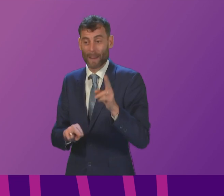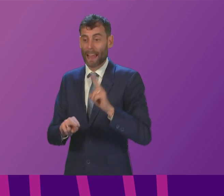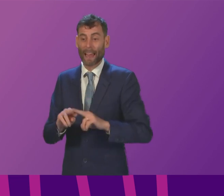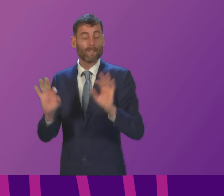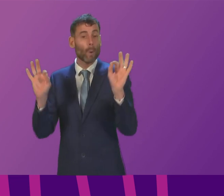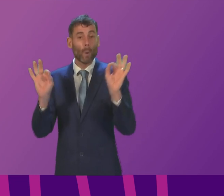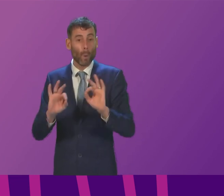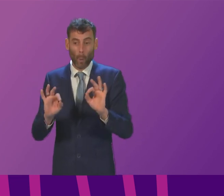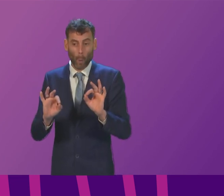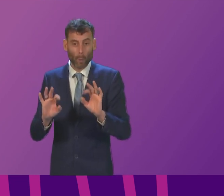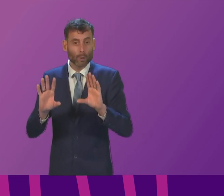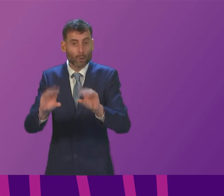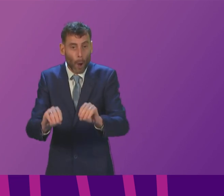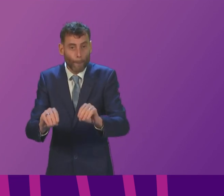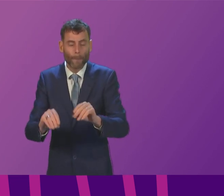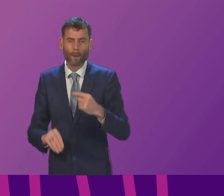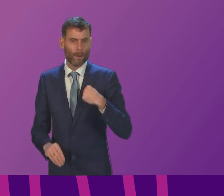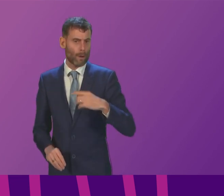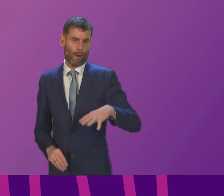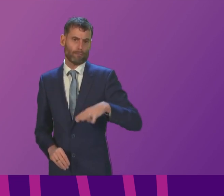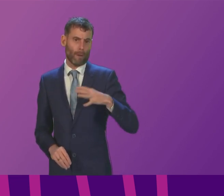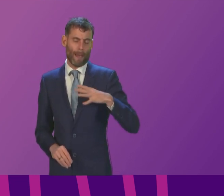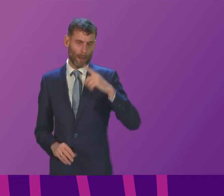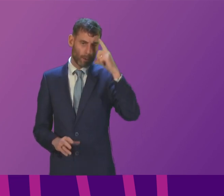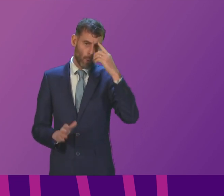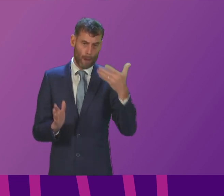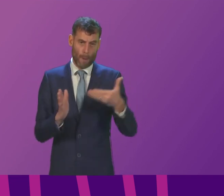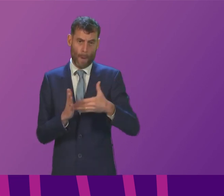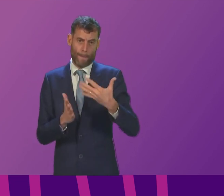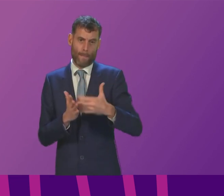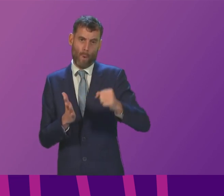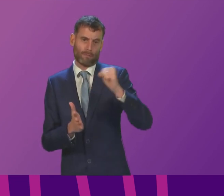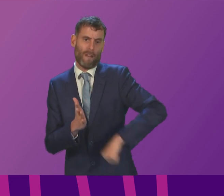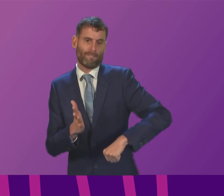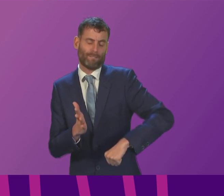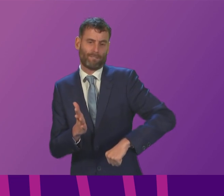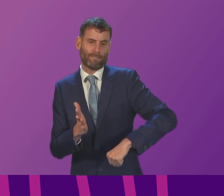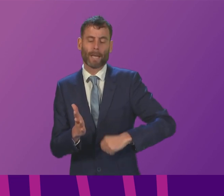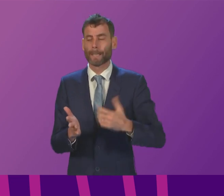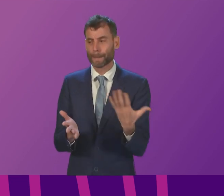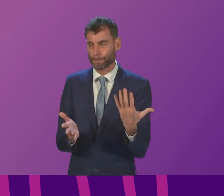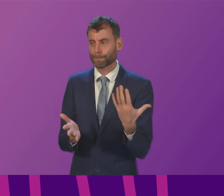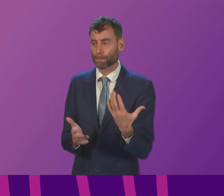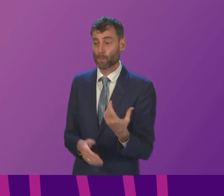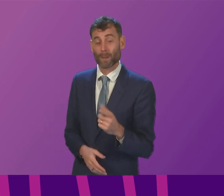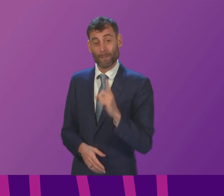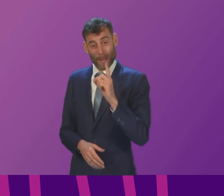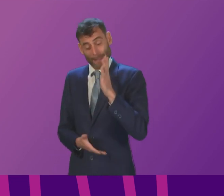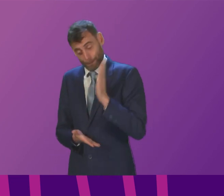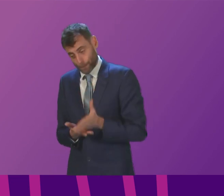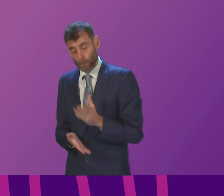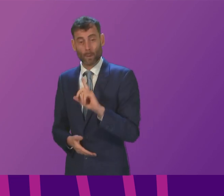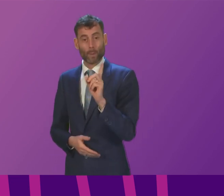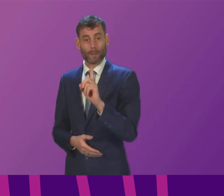sufficient difference we will be willing to look at going further and being tougher there is and I say this simply as a statement of fact there is a